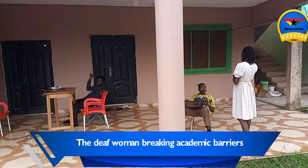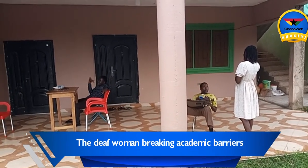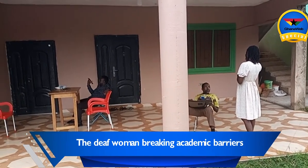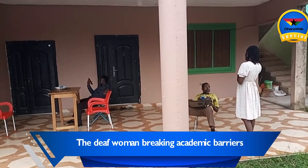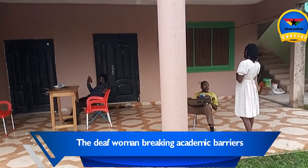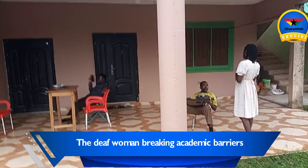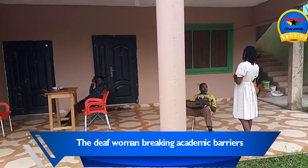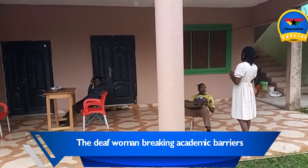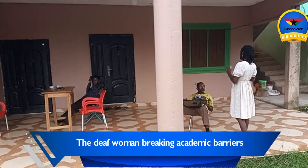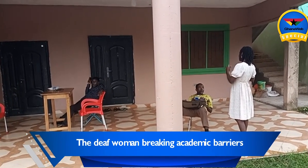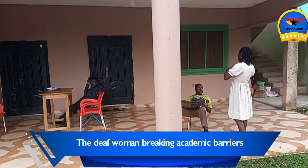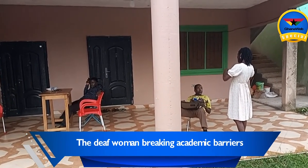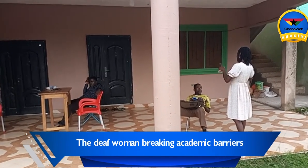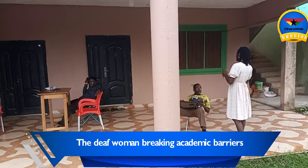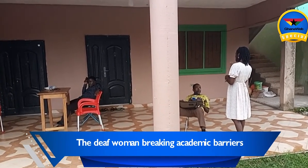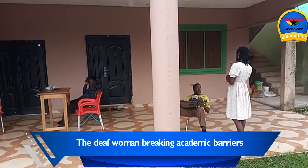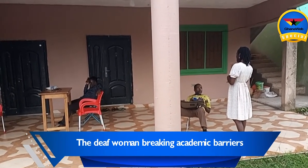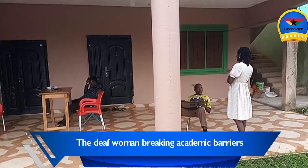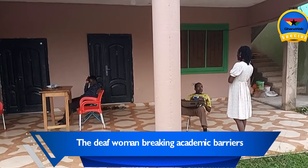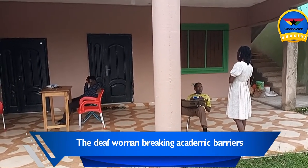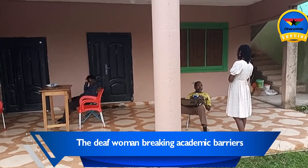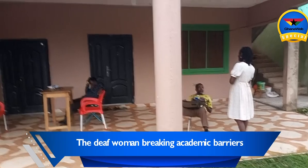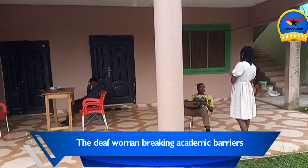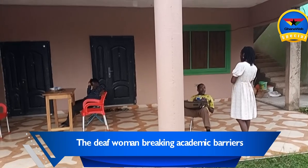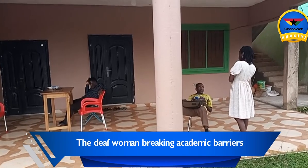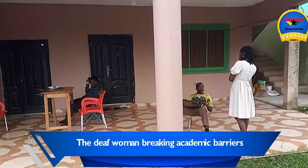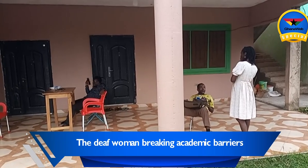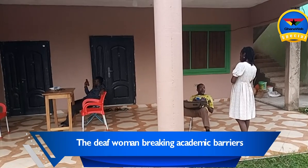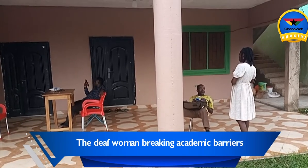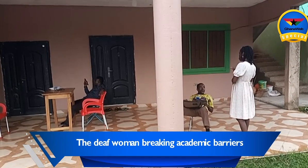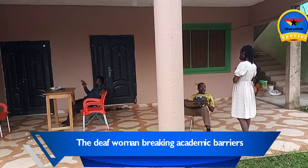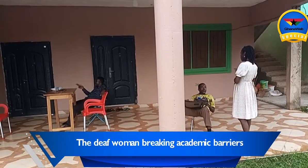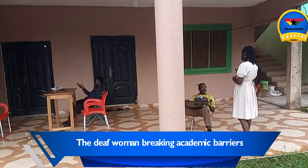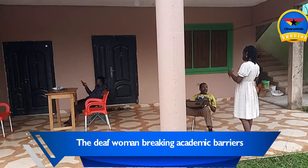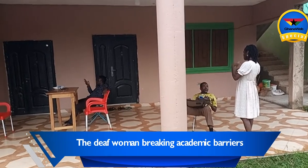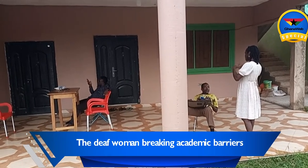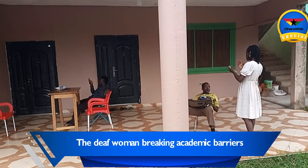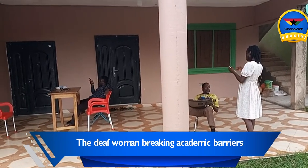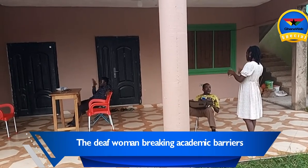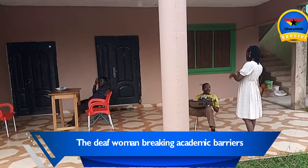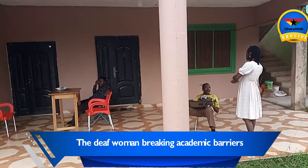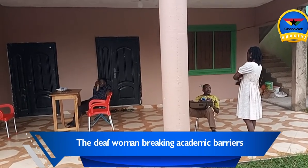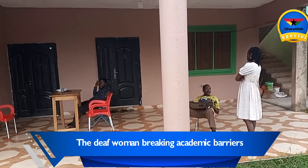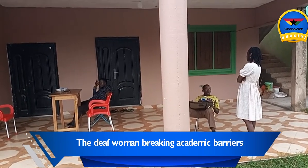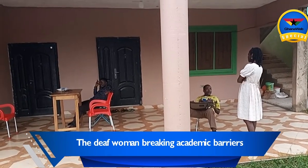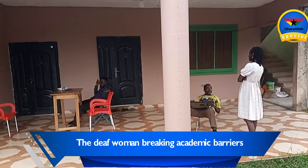ready to support his wife in diverse ways, even up to the point of her achieving her PhD.